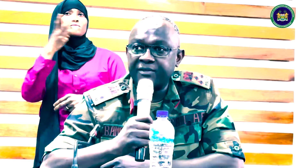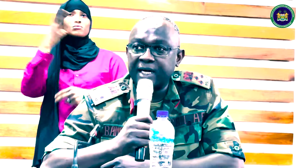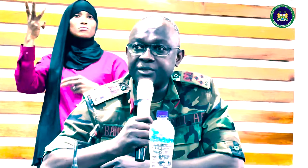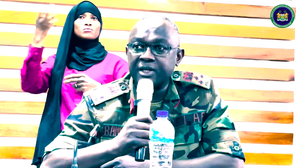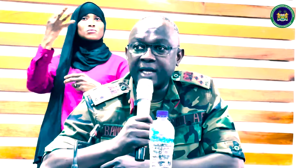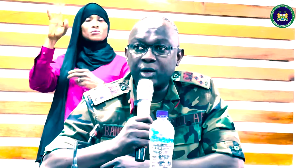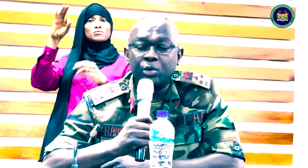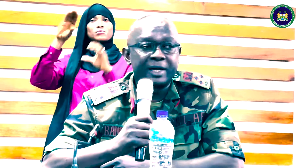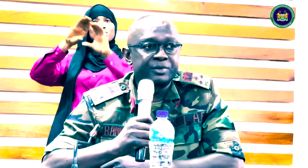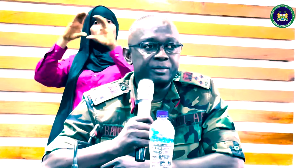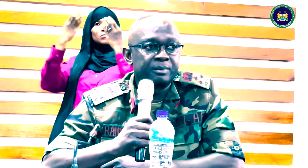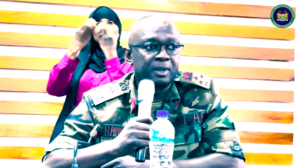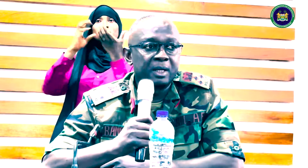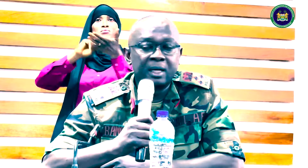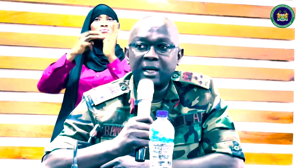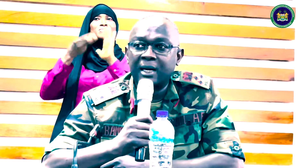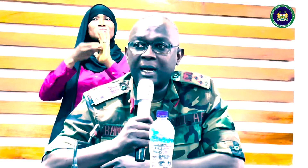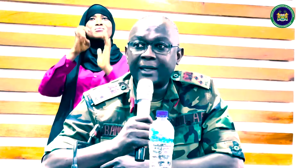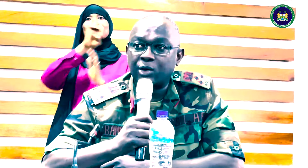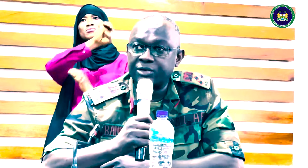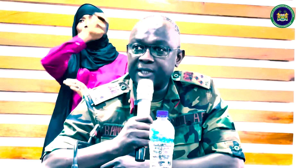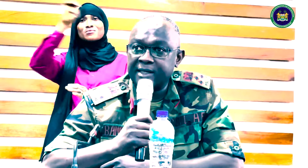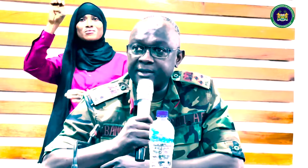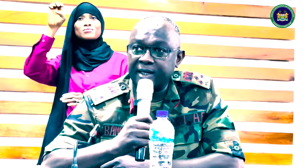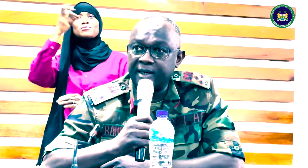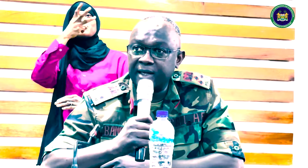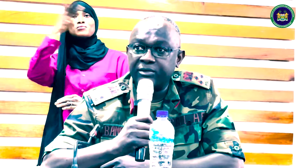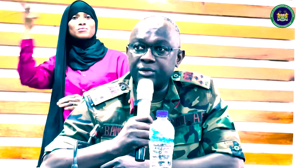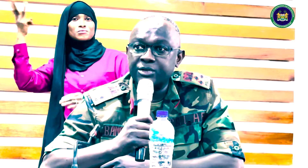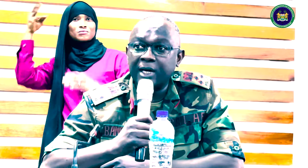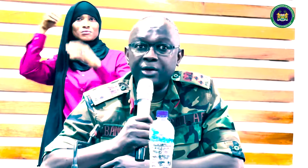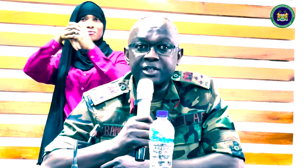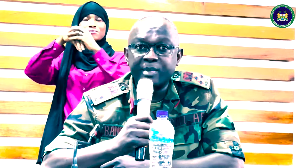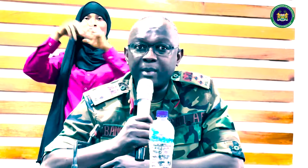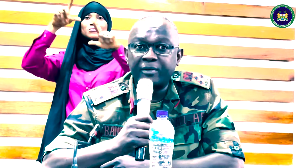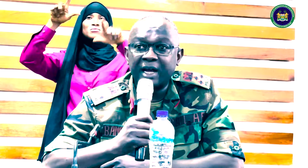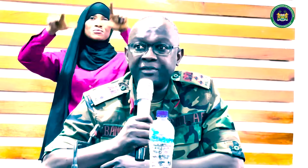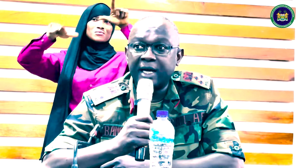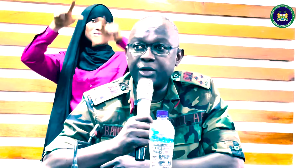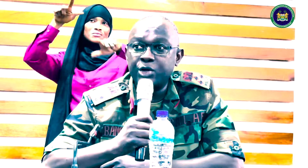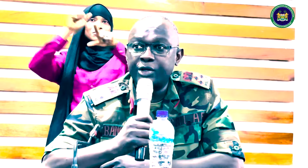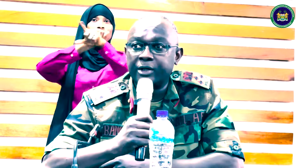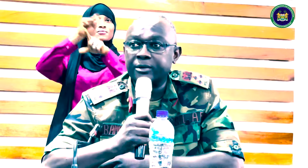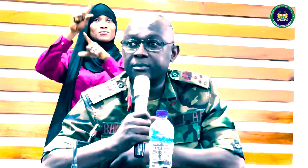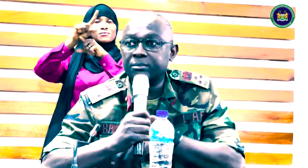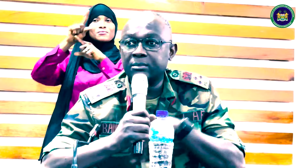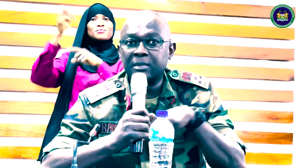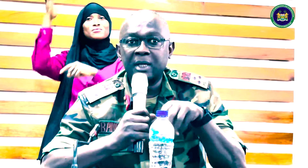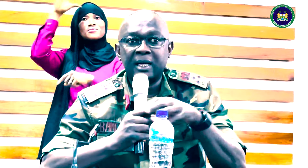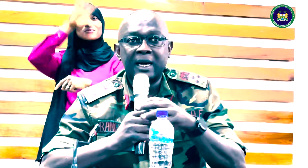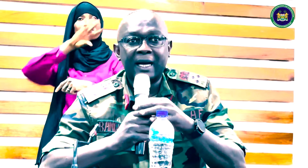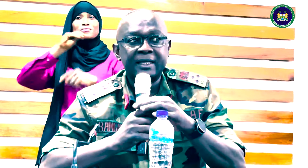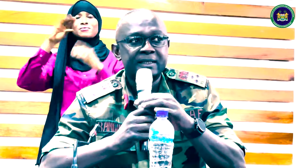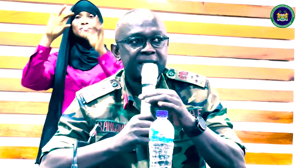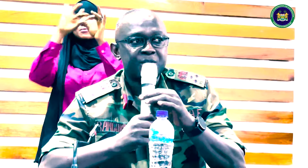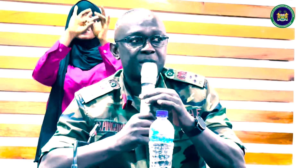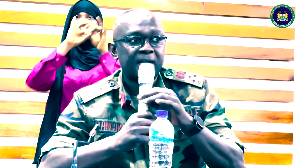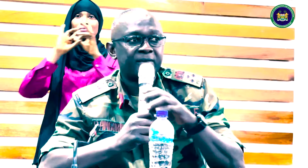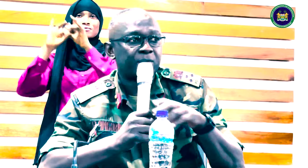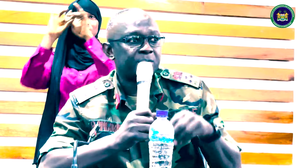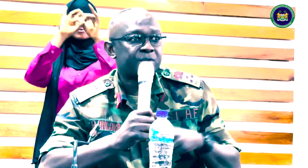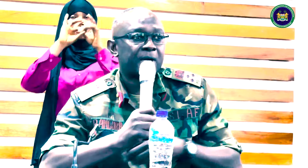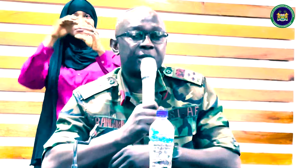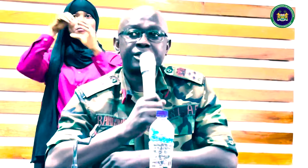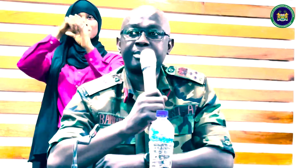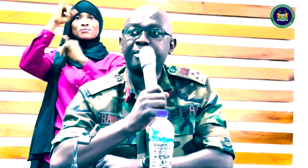of West African State, ECOWAS. At the continental level, Suriyaloo is a member of the African Union. At the international